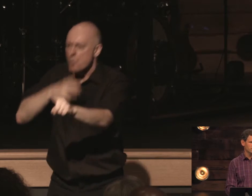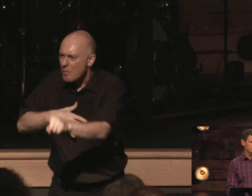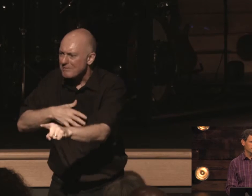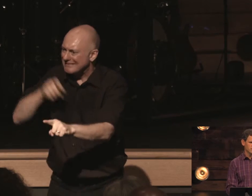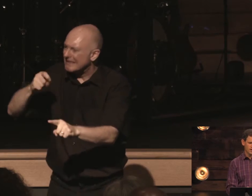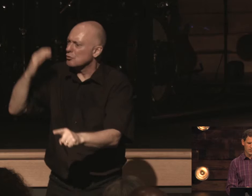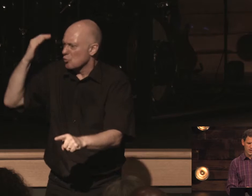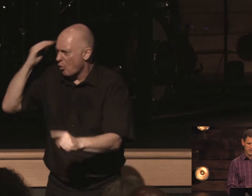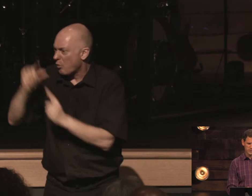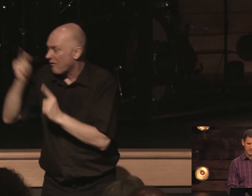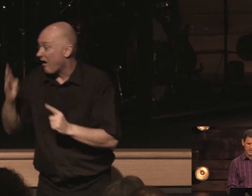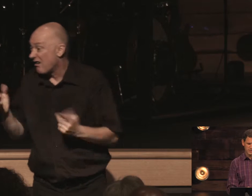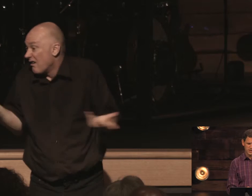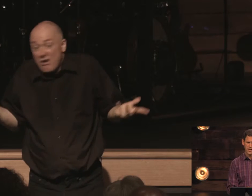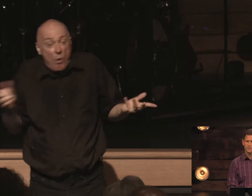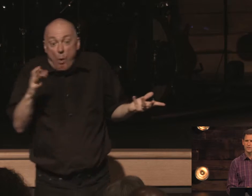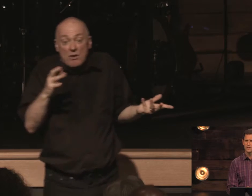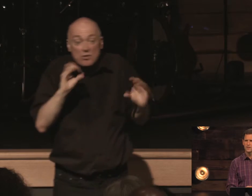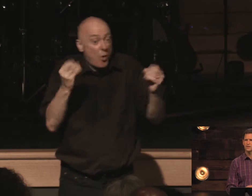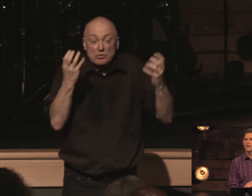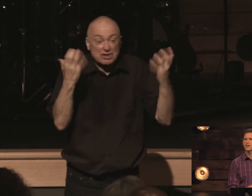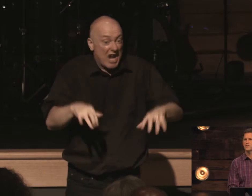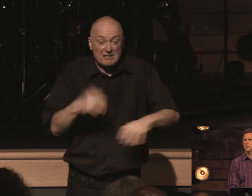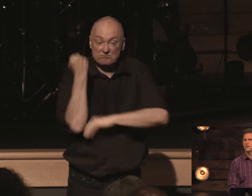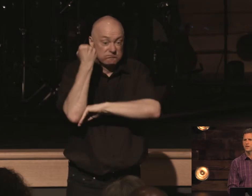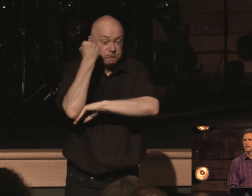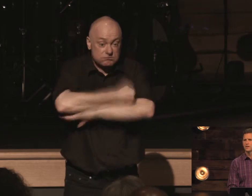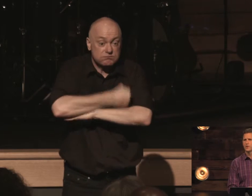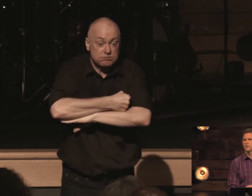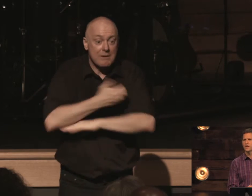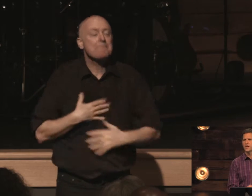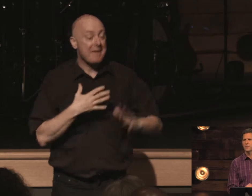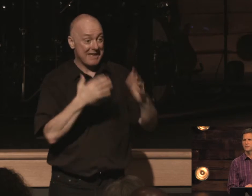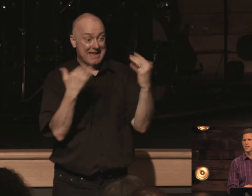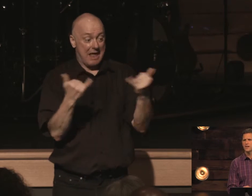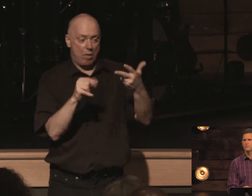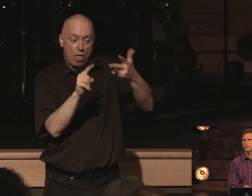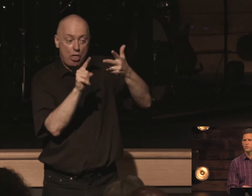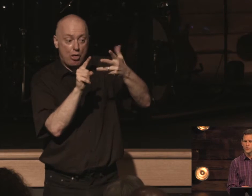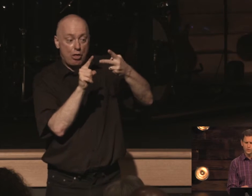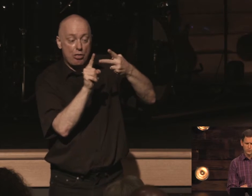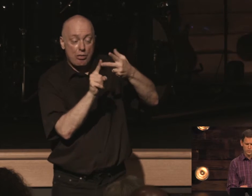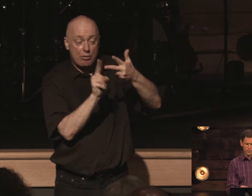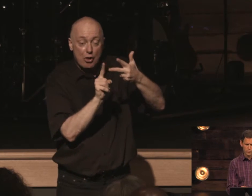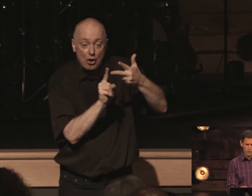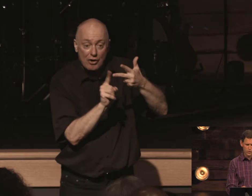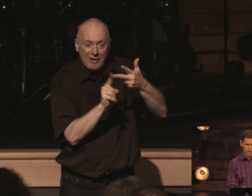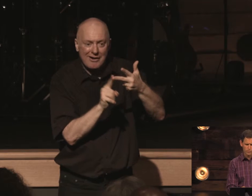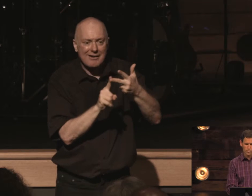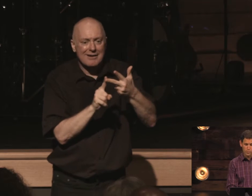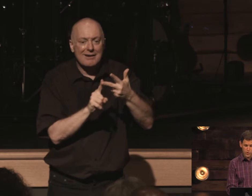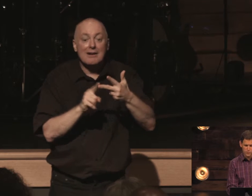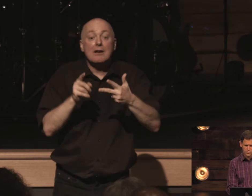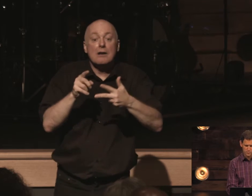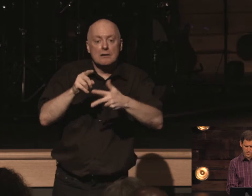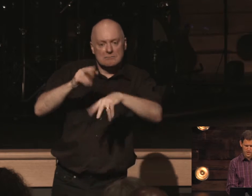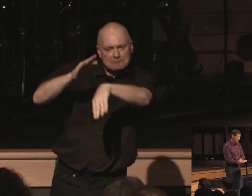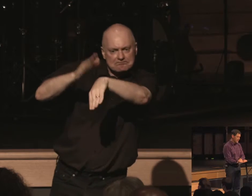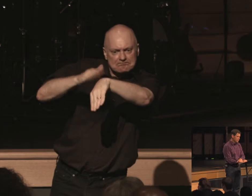otherwise we stand no chance the second thing we learn right now is that it repuse it reproves or it rebukes me it